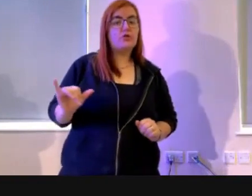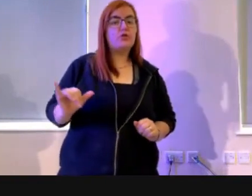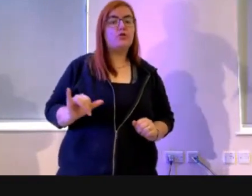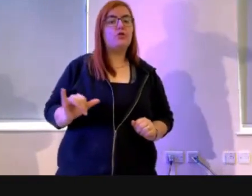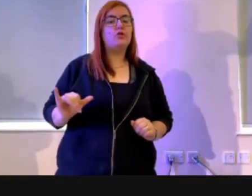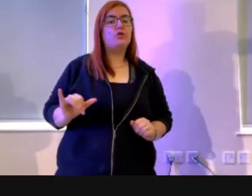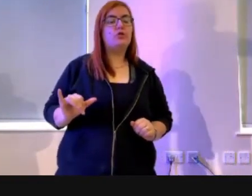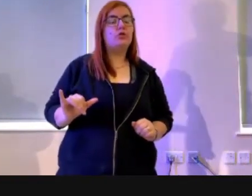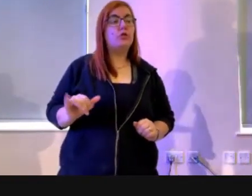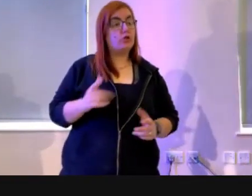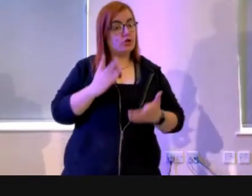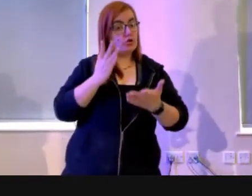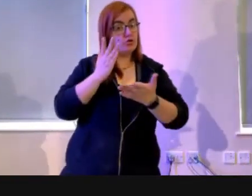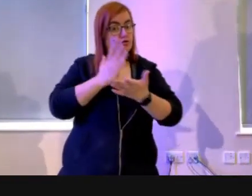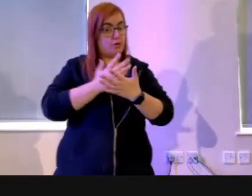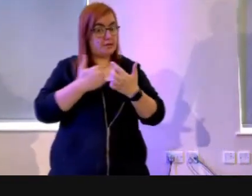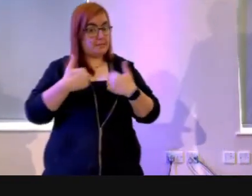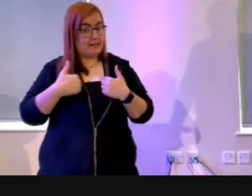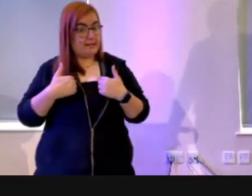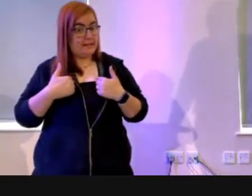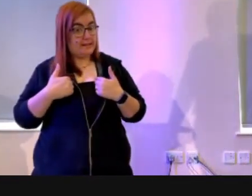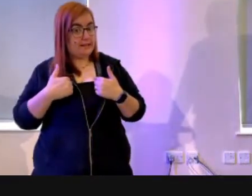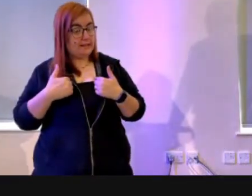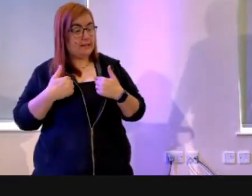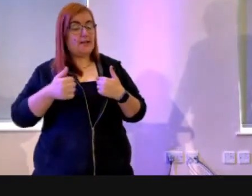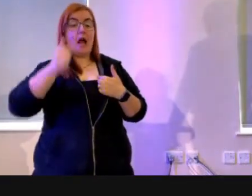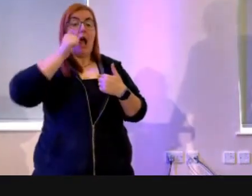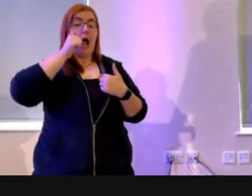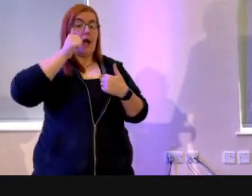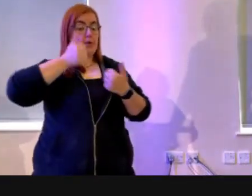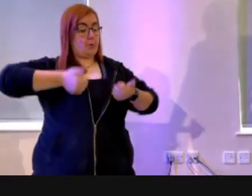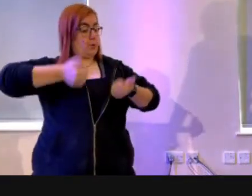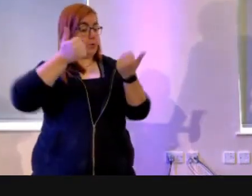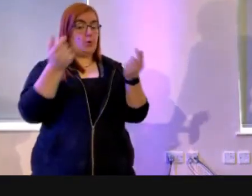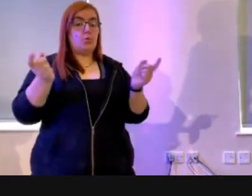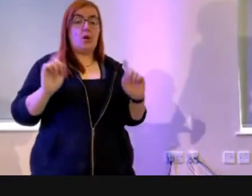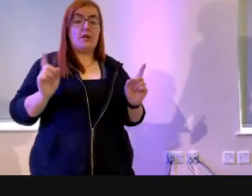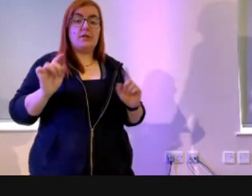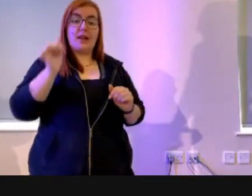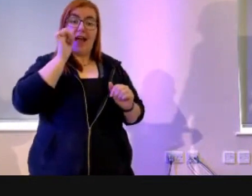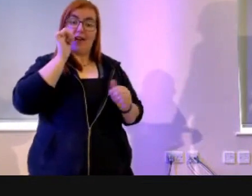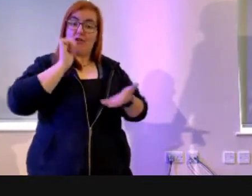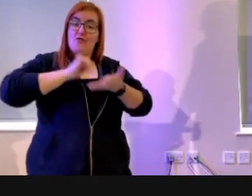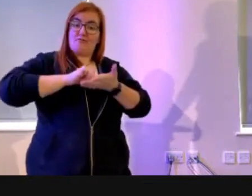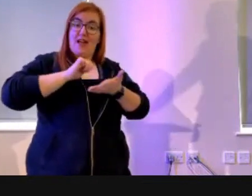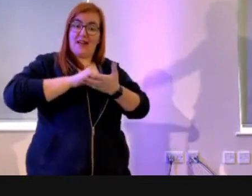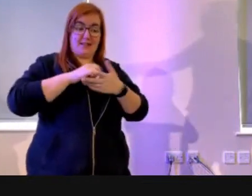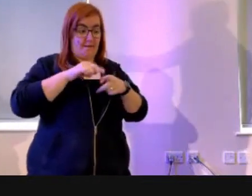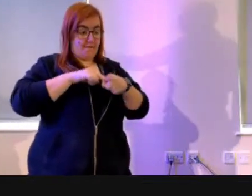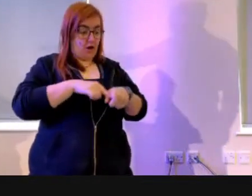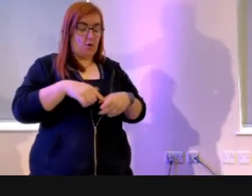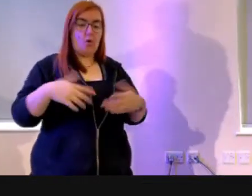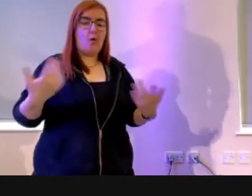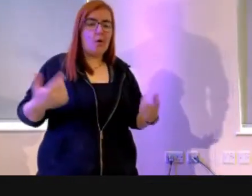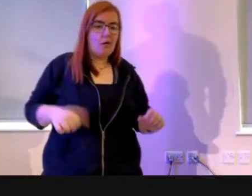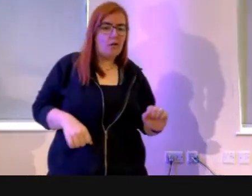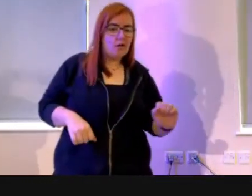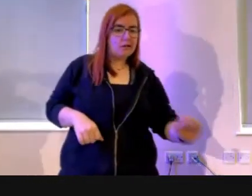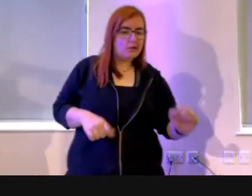Are you going to trust me that I know what's good and I know what's right and follow that? Or are you going to do it your own